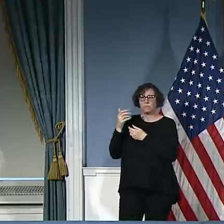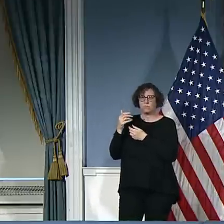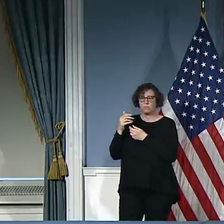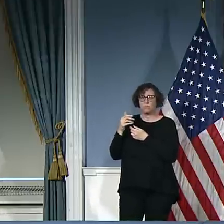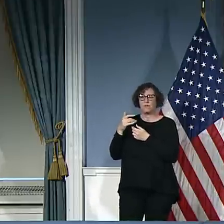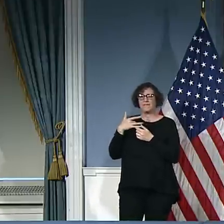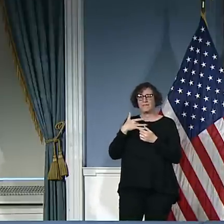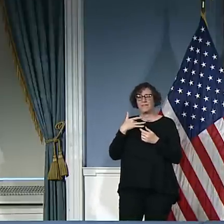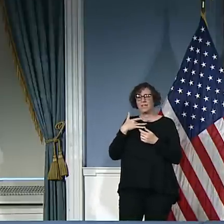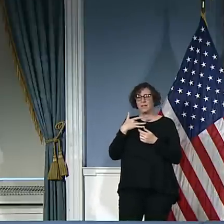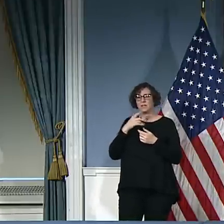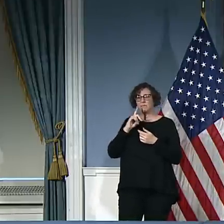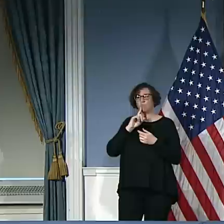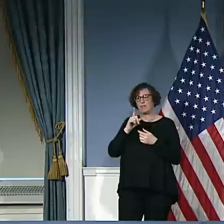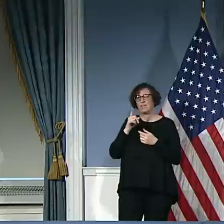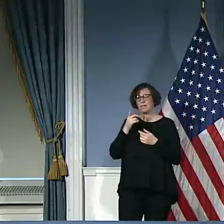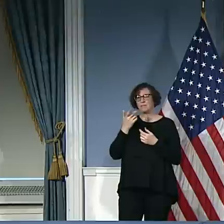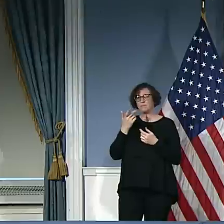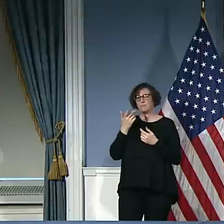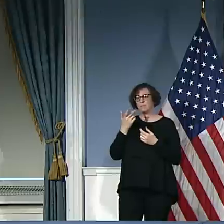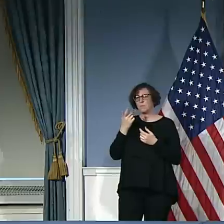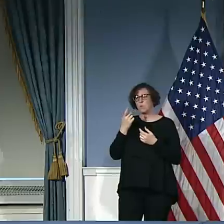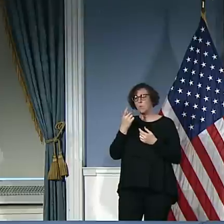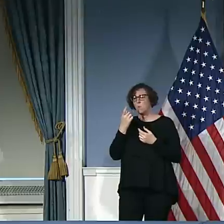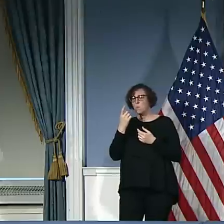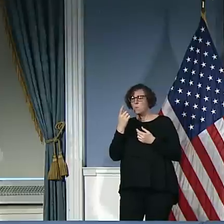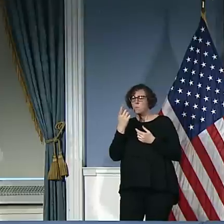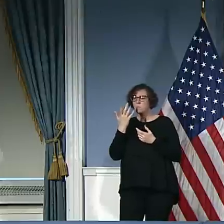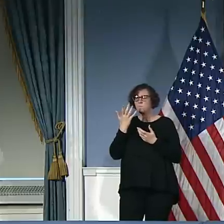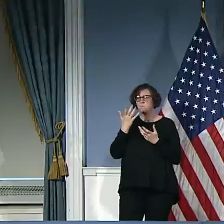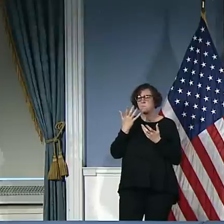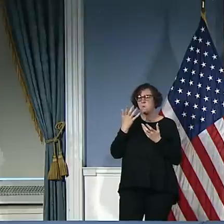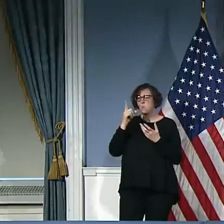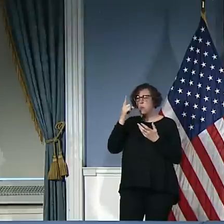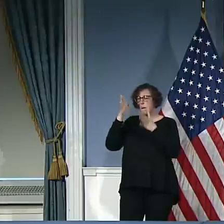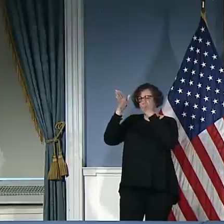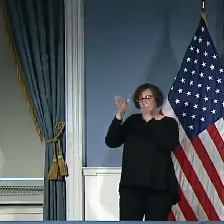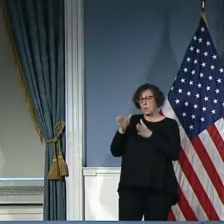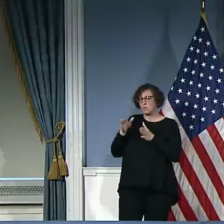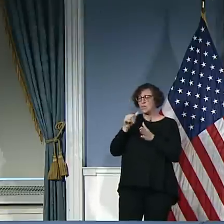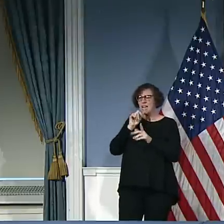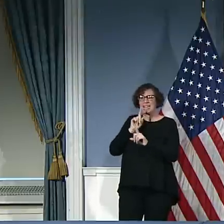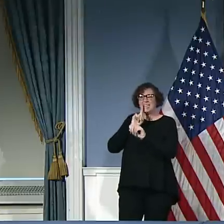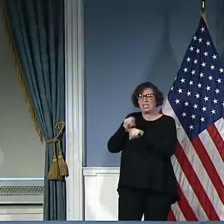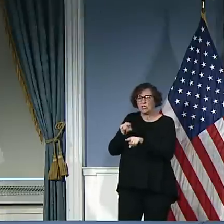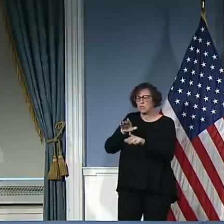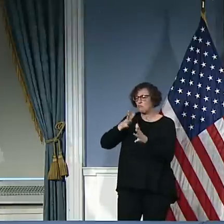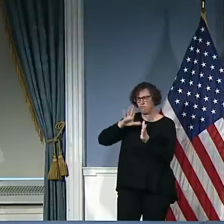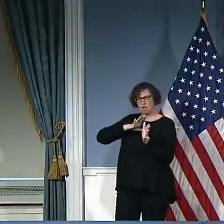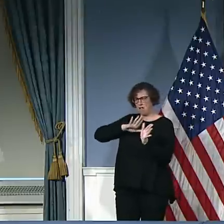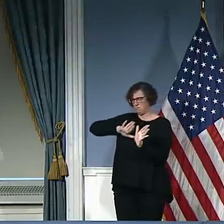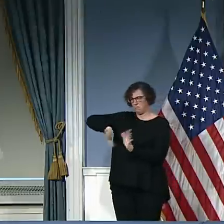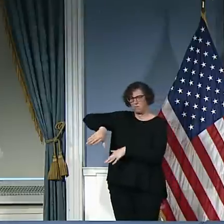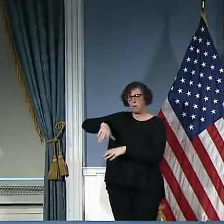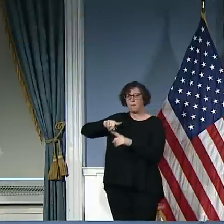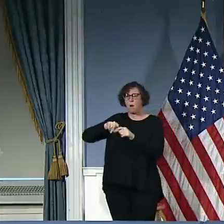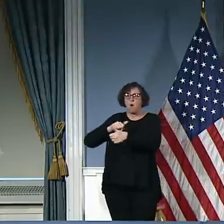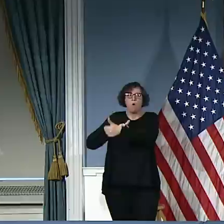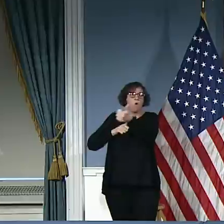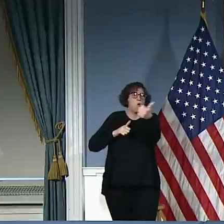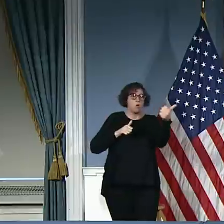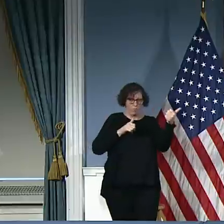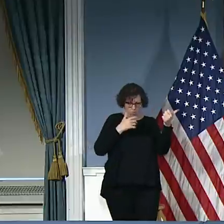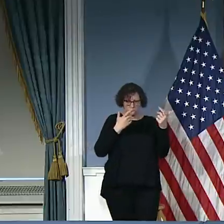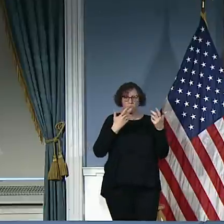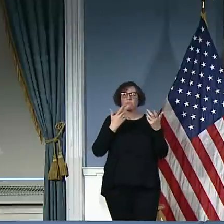everything, really gave me any answer on anything. Since then, I've been talking constantly to federal officials, and they have been much more